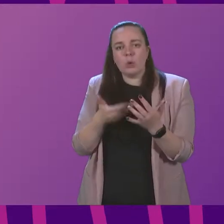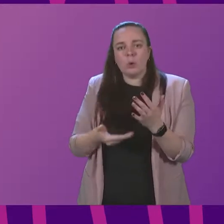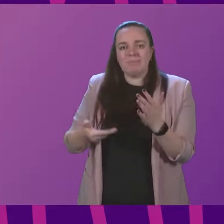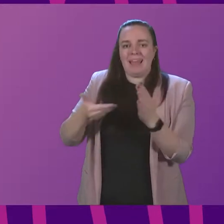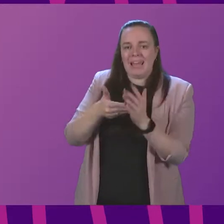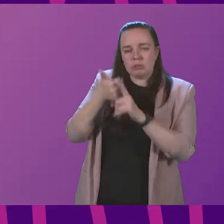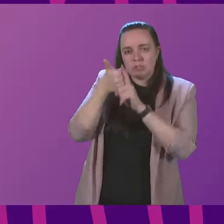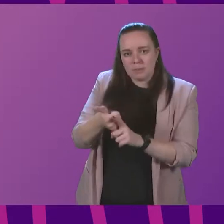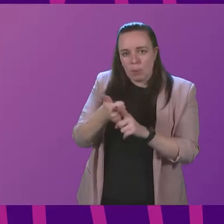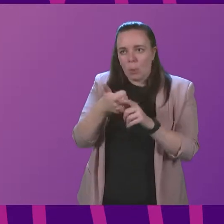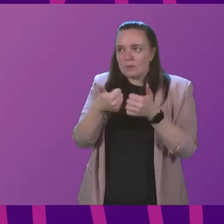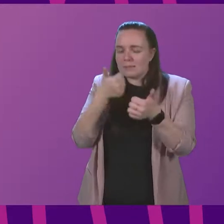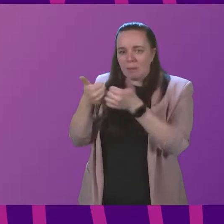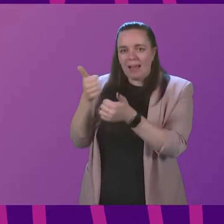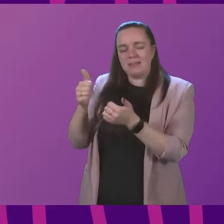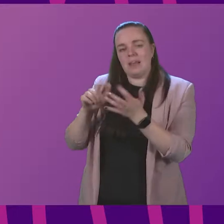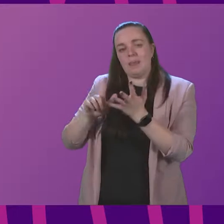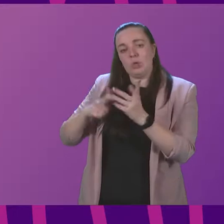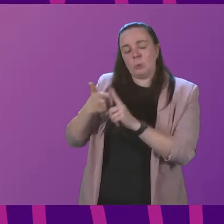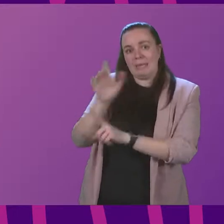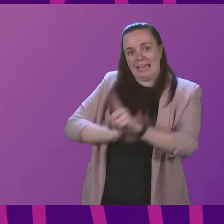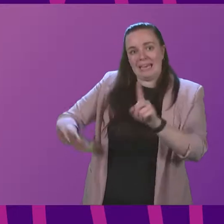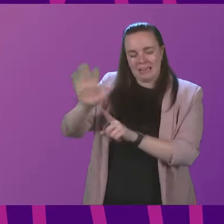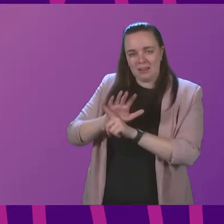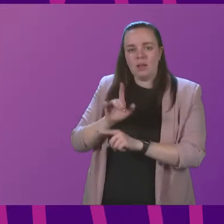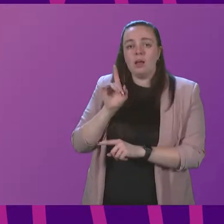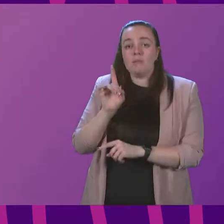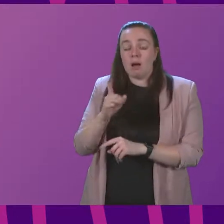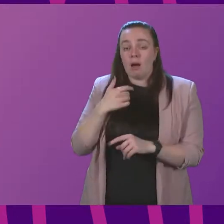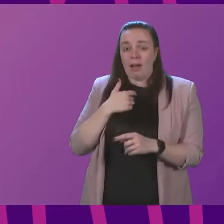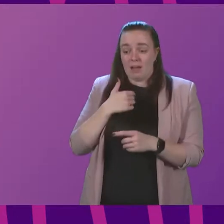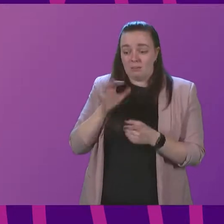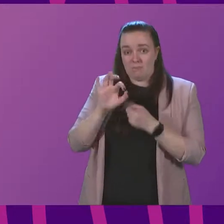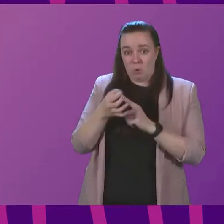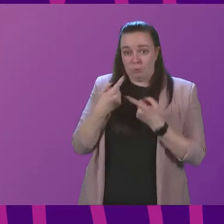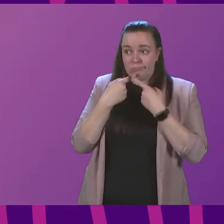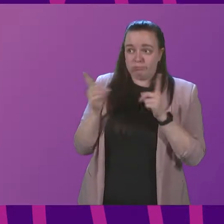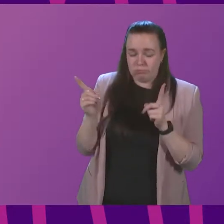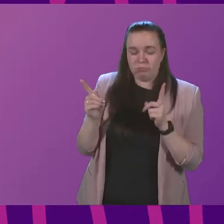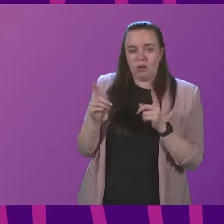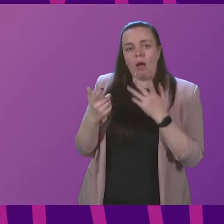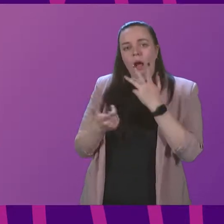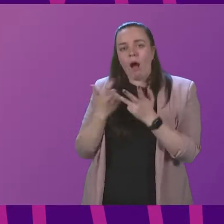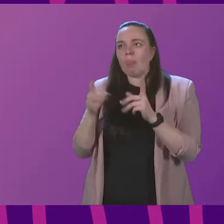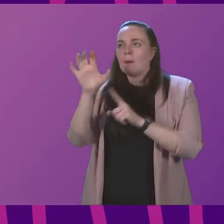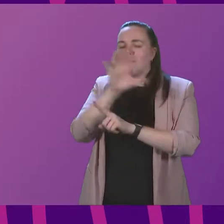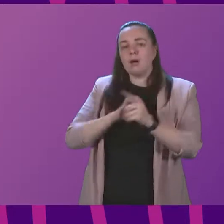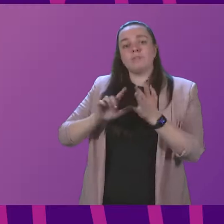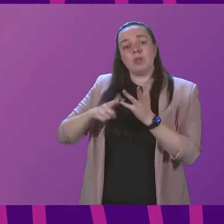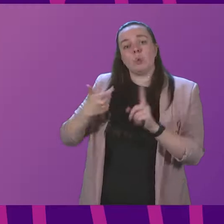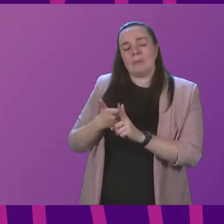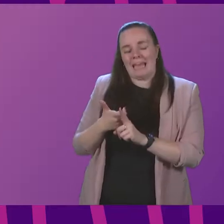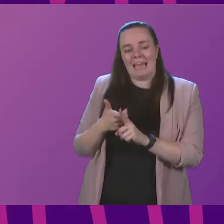across other power networks in the United Kingdom but the point I made in my statement is that other parts of the United Kingdom